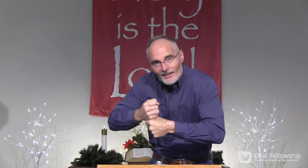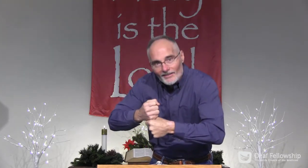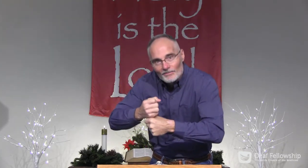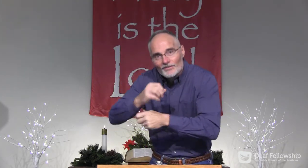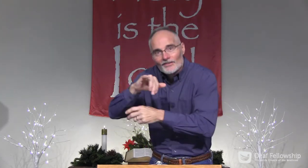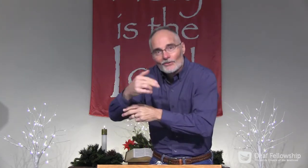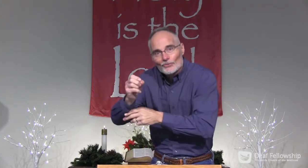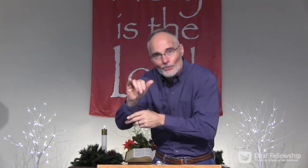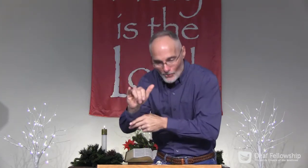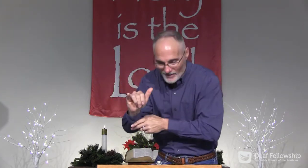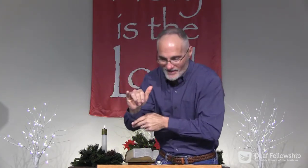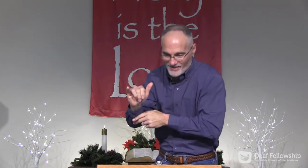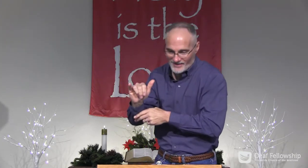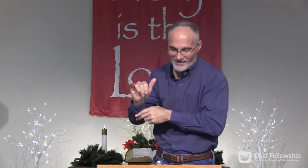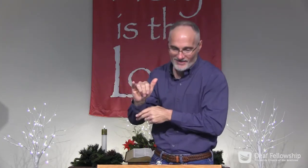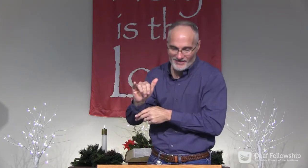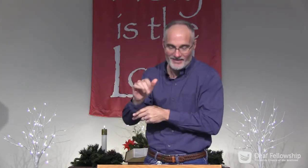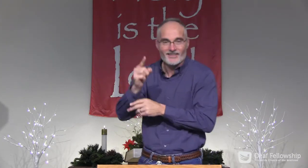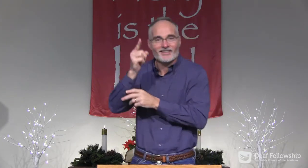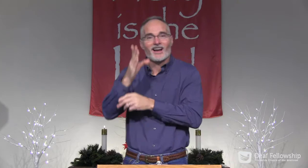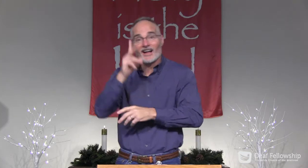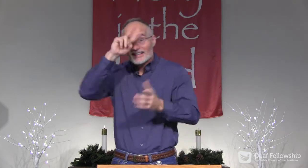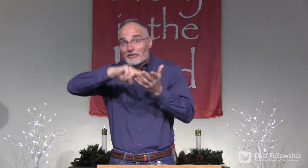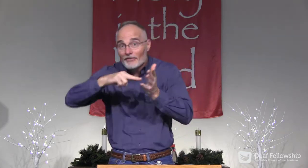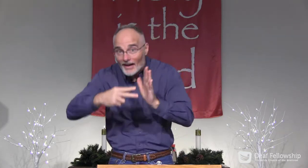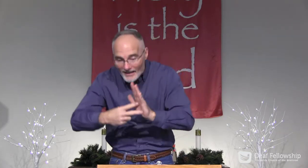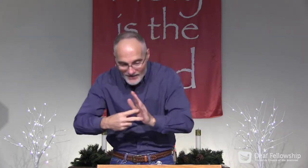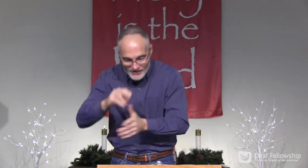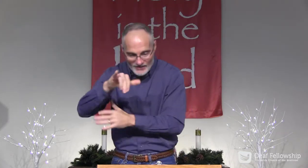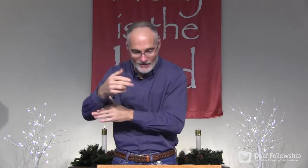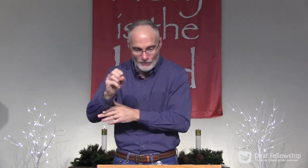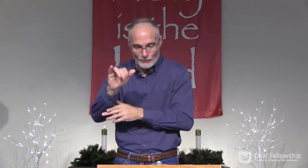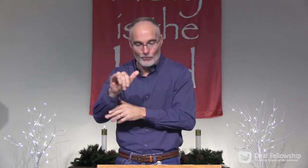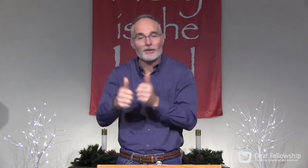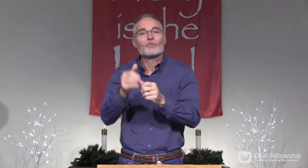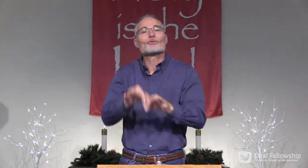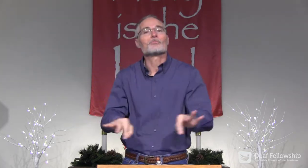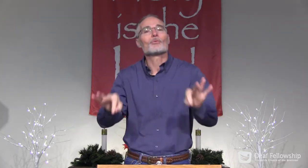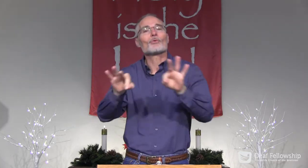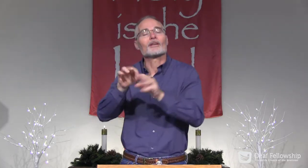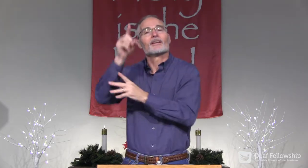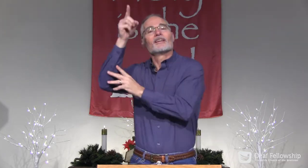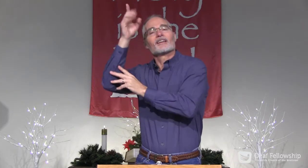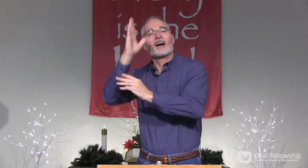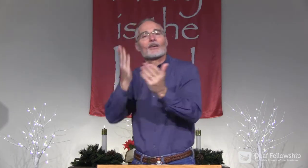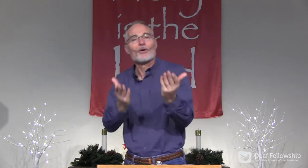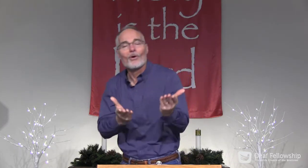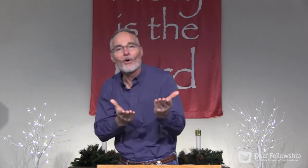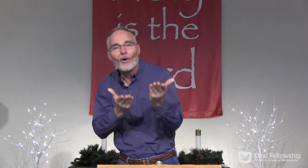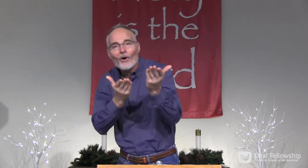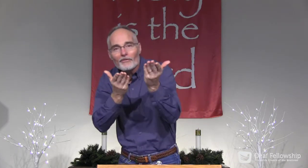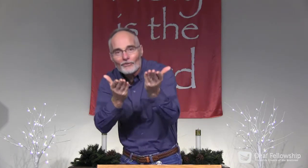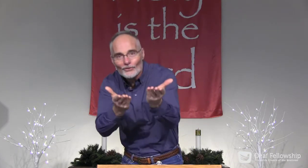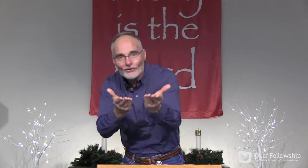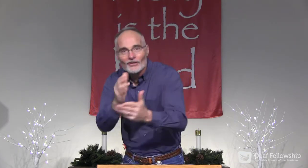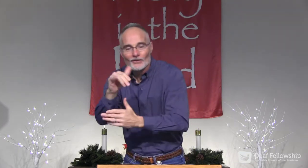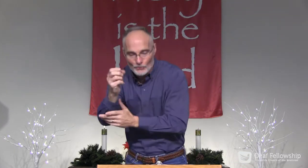created joy. God defines joy and most importantly, God